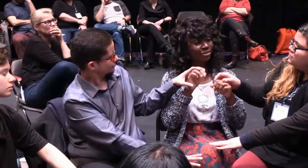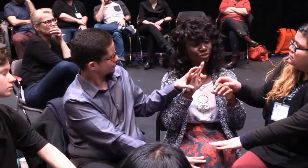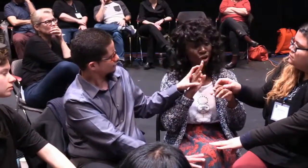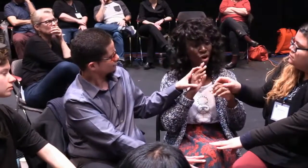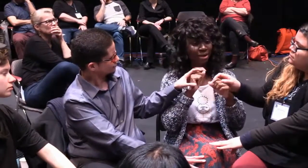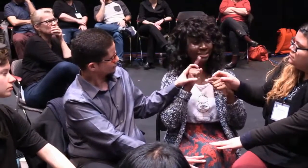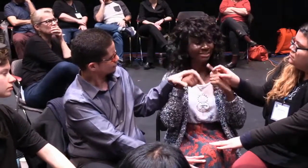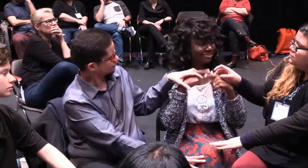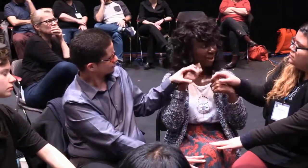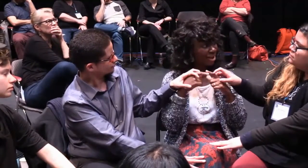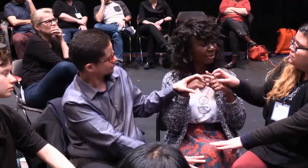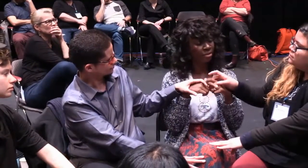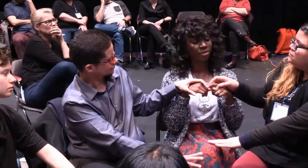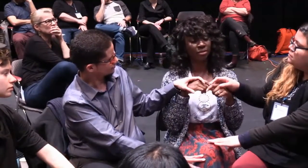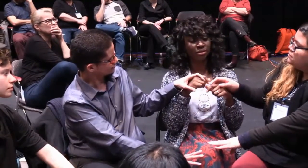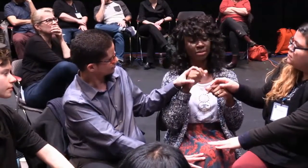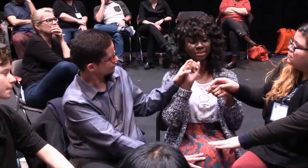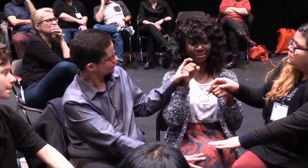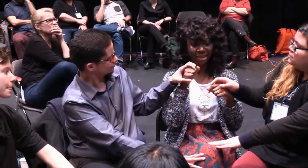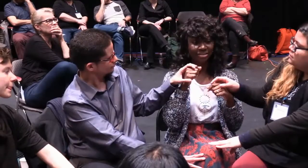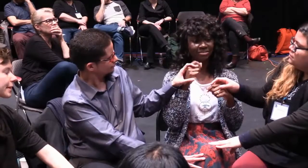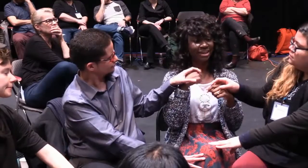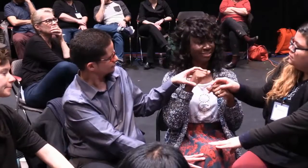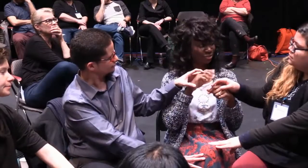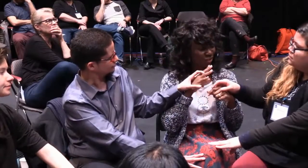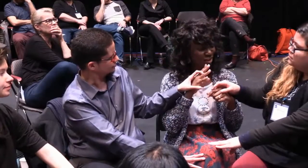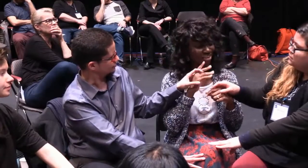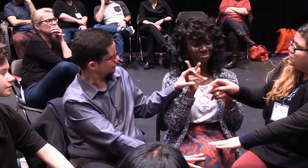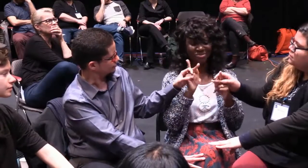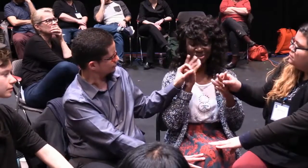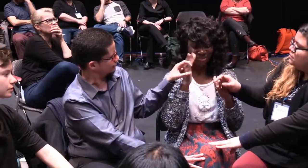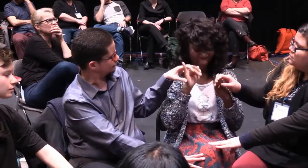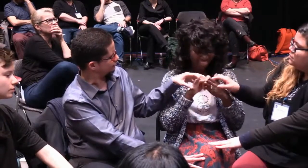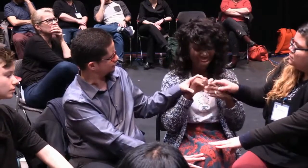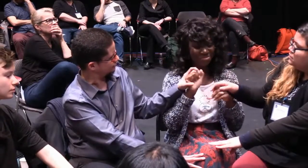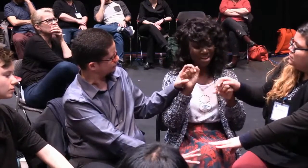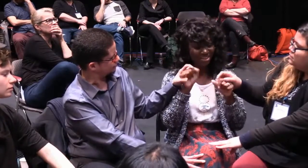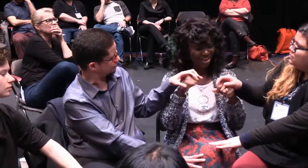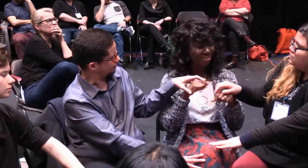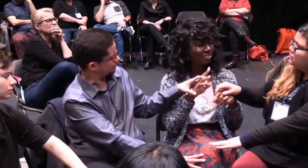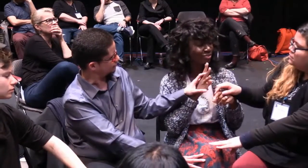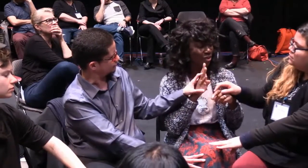There was respect for my language. I can talk. I can sign. It's all good.